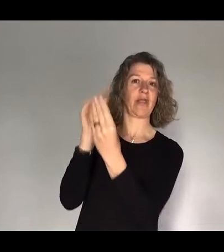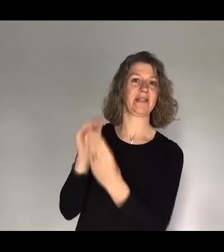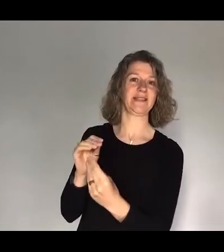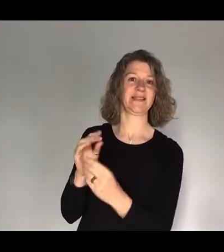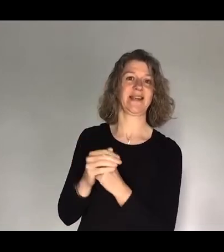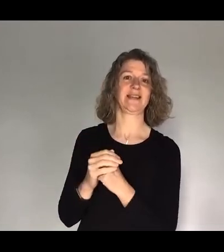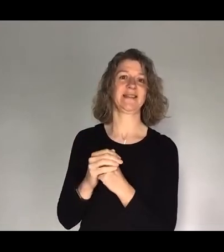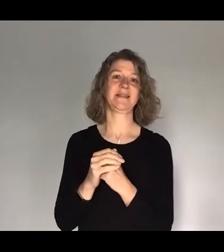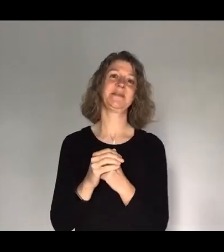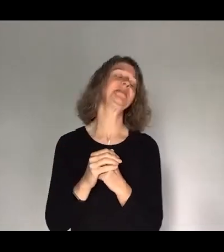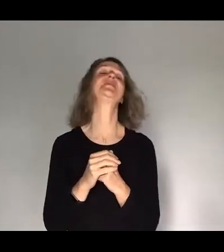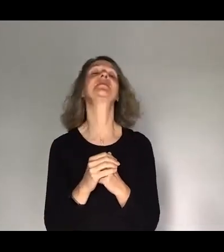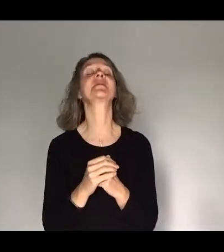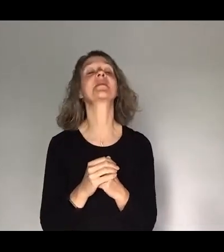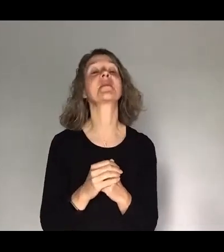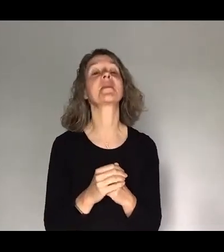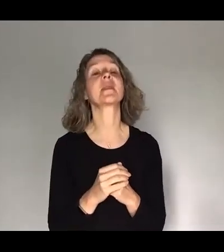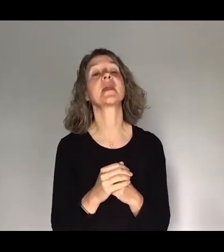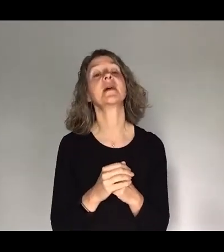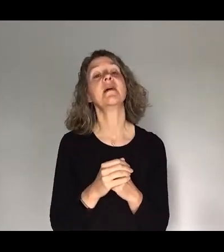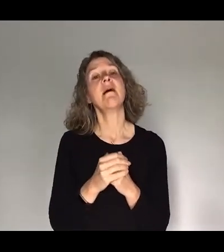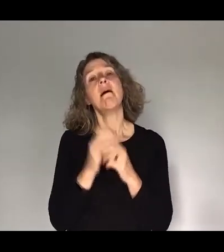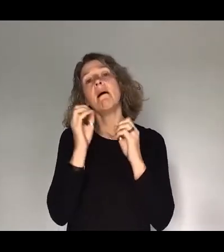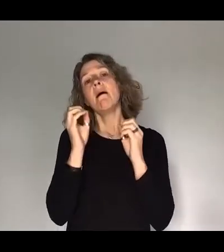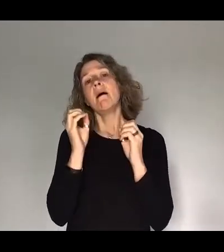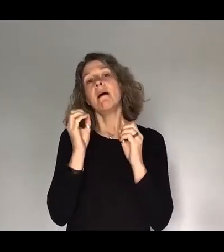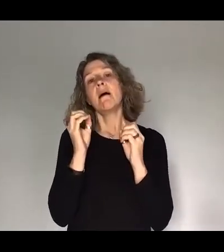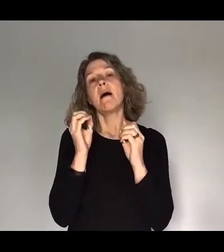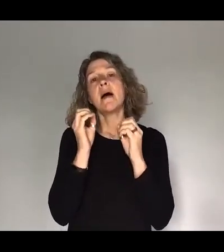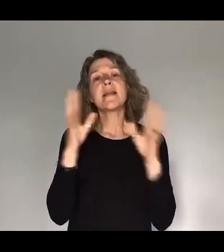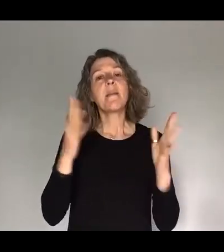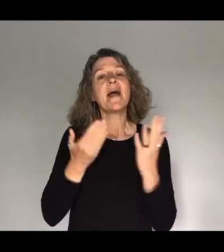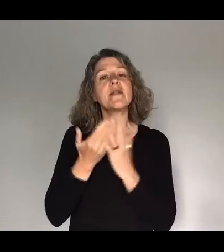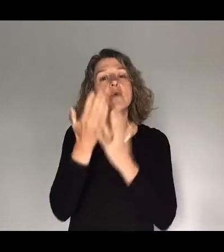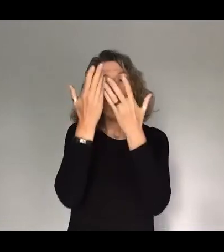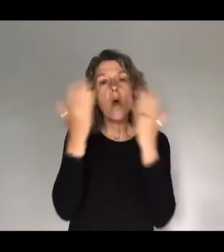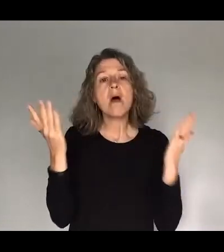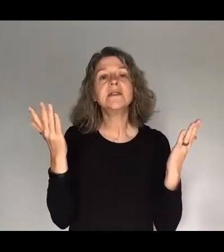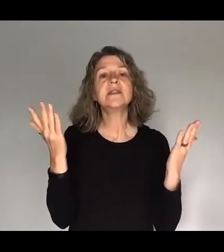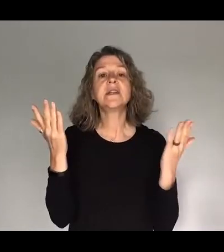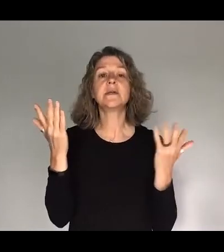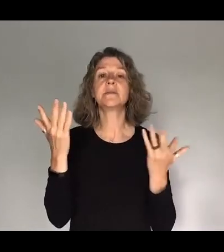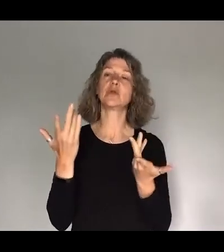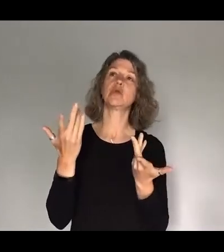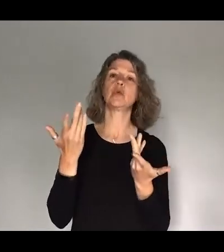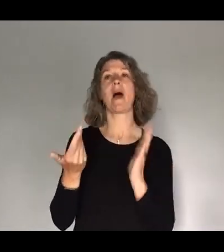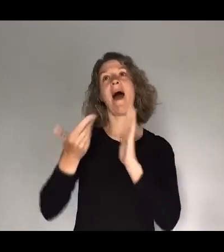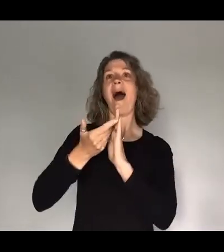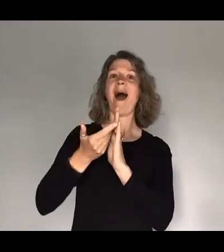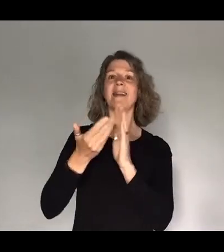for. coordinators. It's also amazing just to, like, during worship, to put in, like, praise hands. I don't know. It feels like we're watching it all